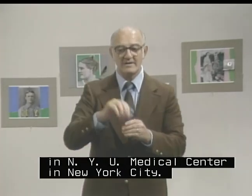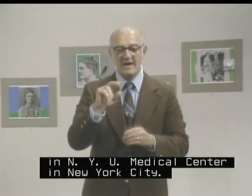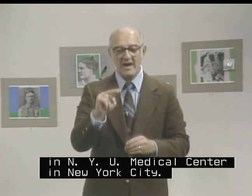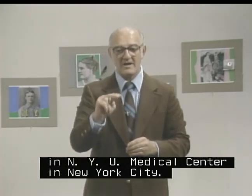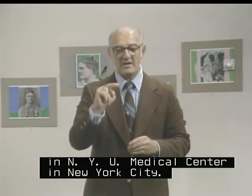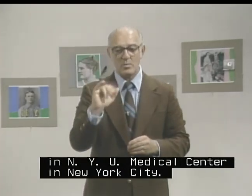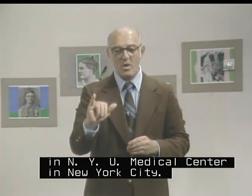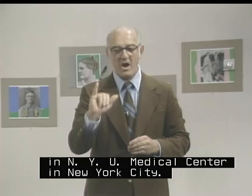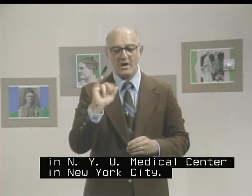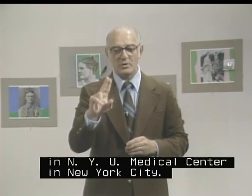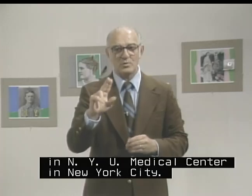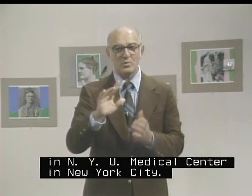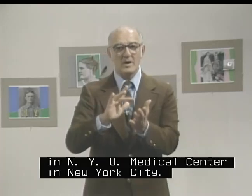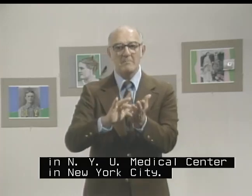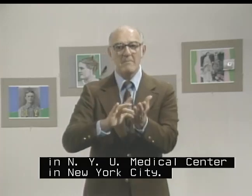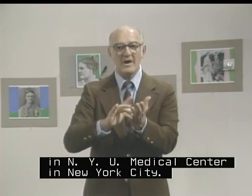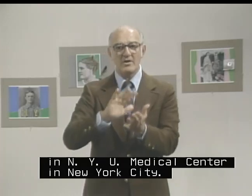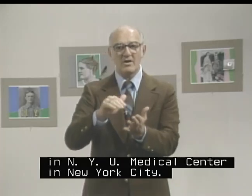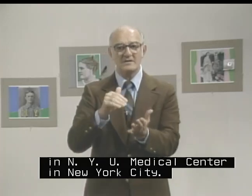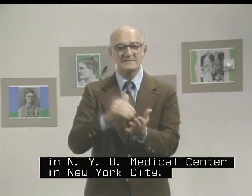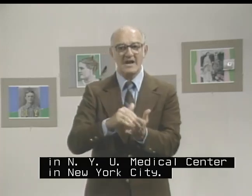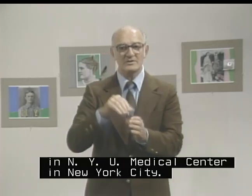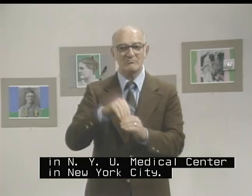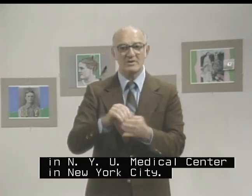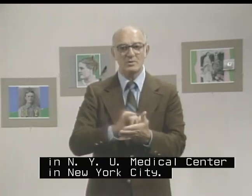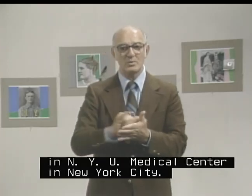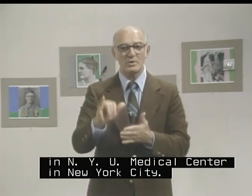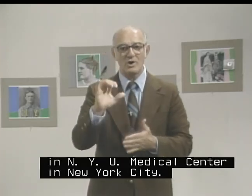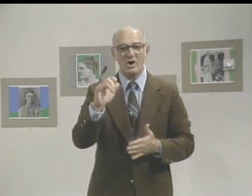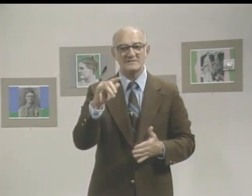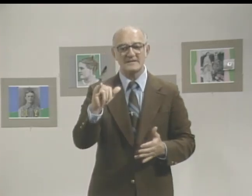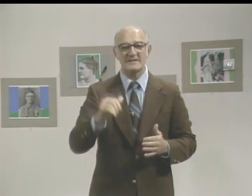NYU Medical Center in New York City.